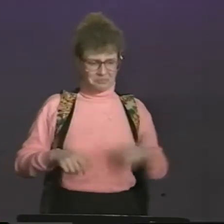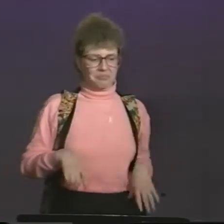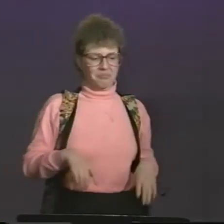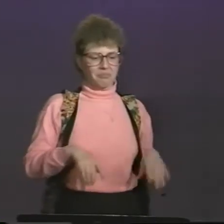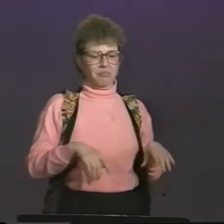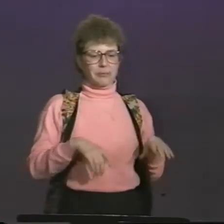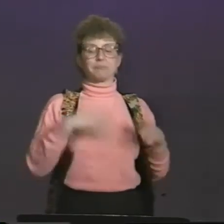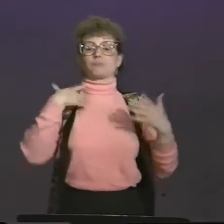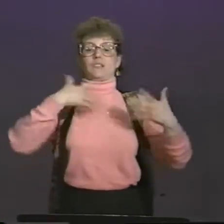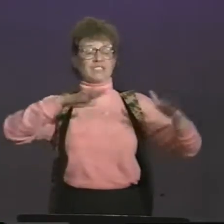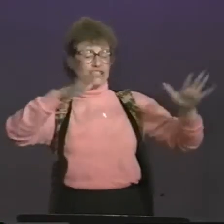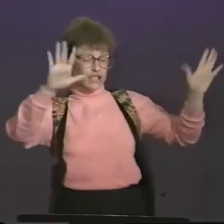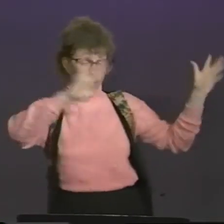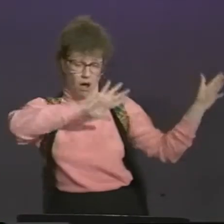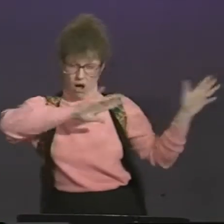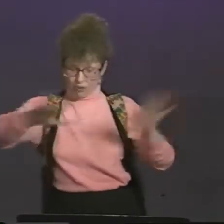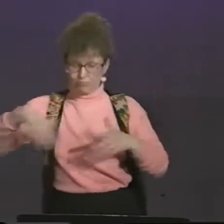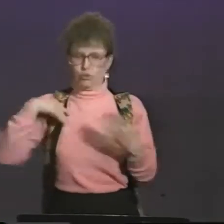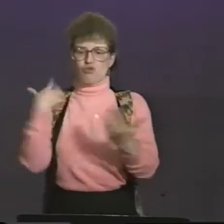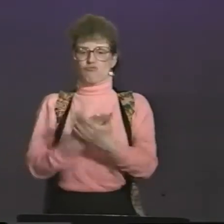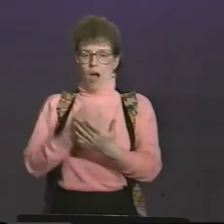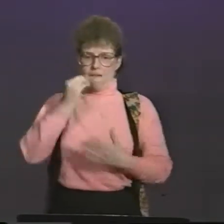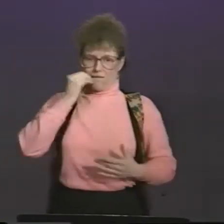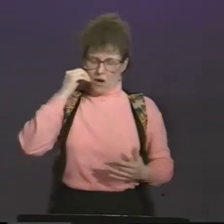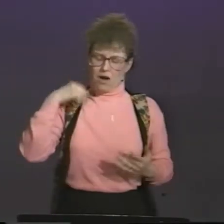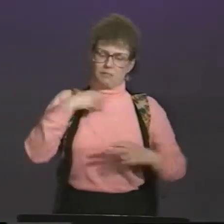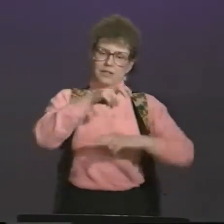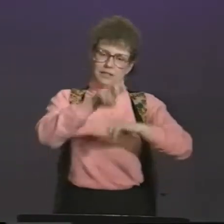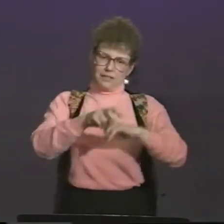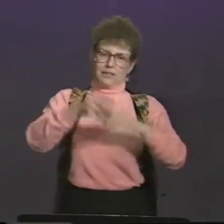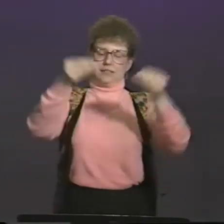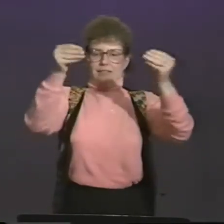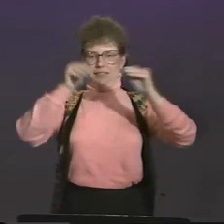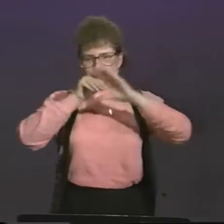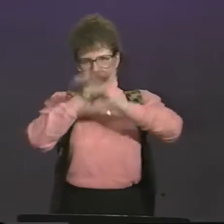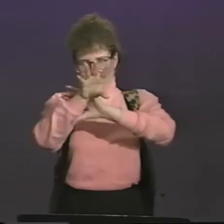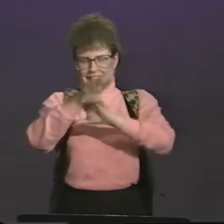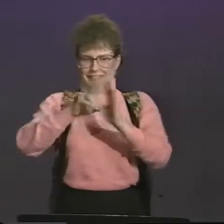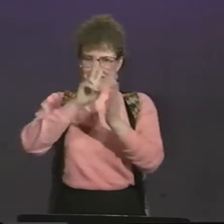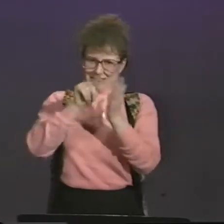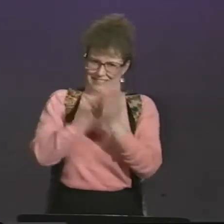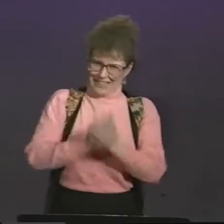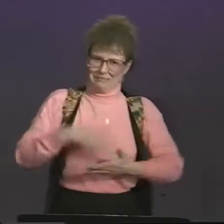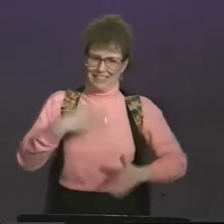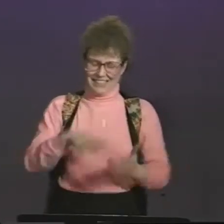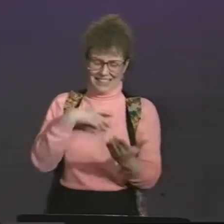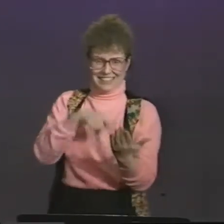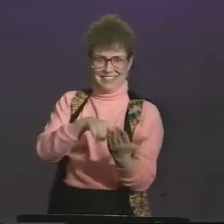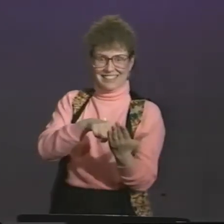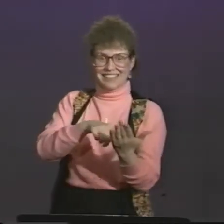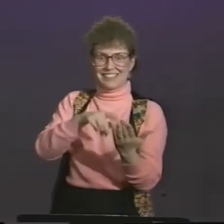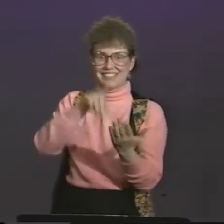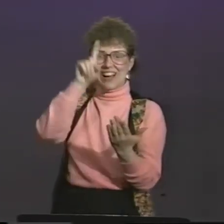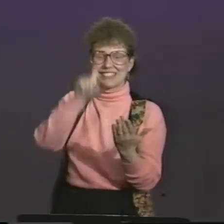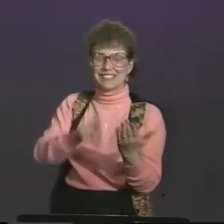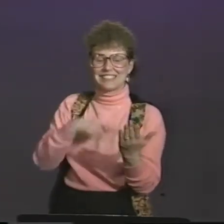the conversation over, even past the interview framework. When I arrived at home with my videotapes, I would study the